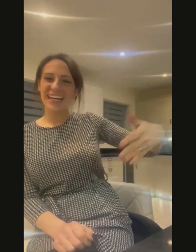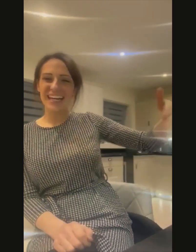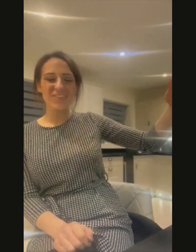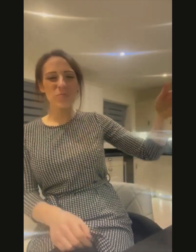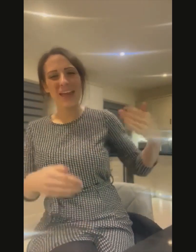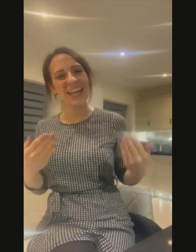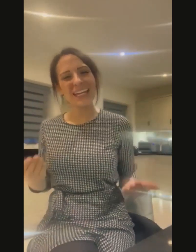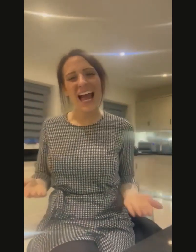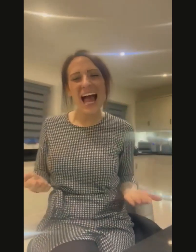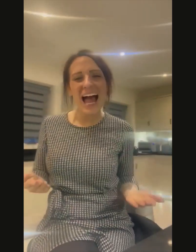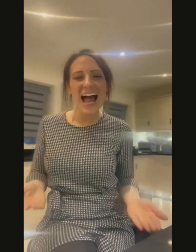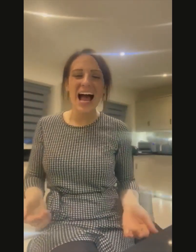me now